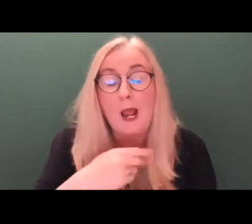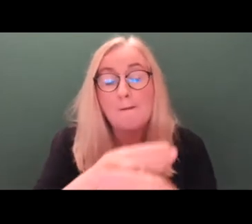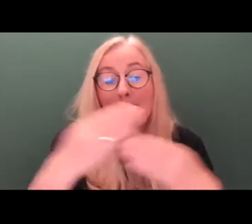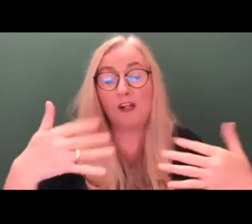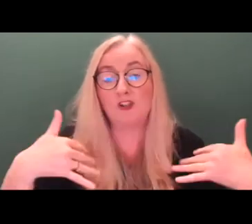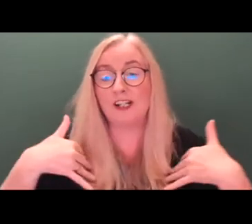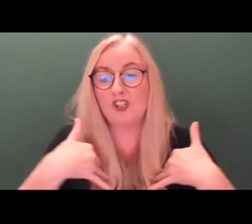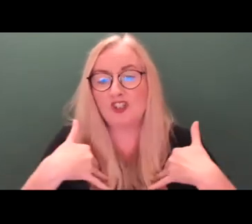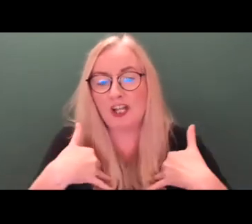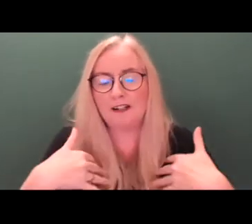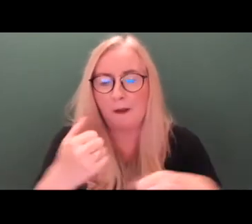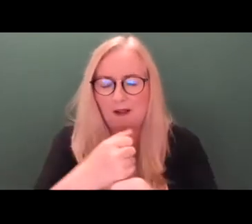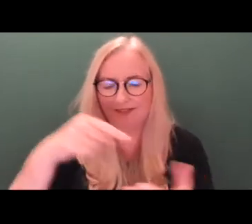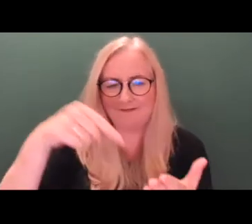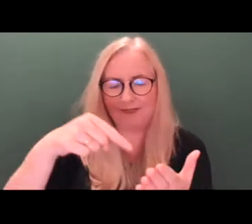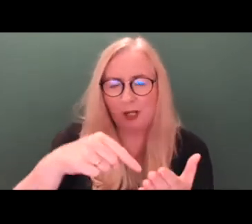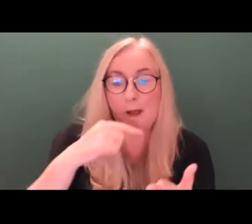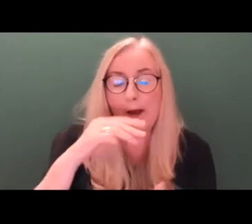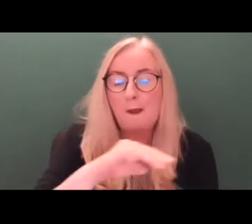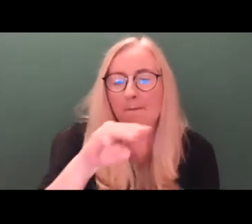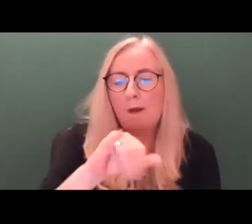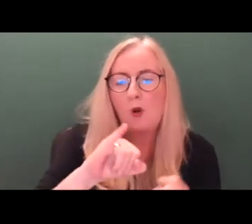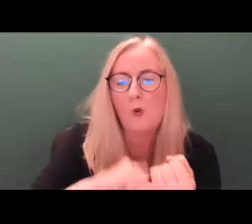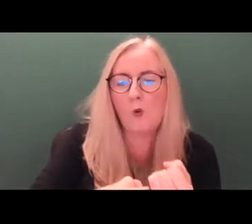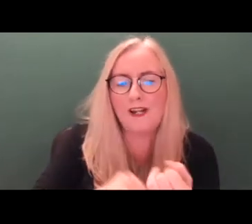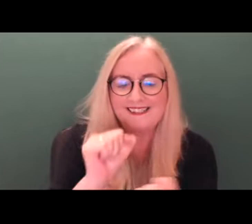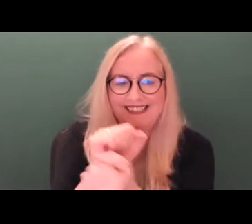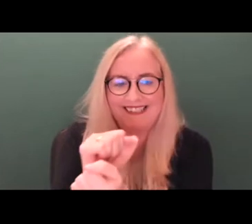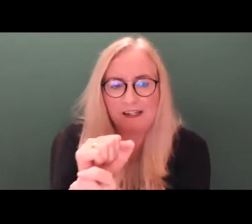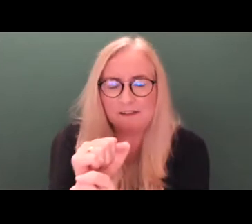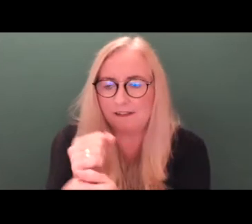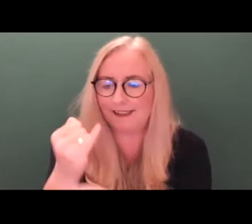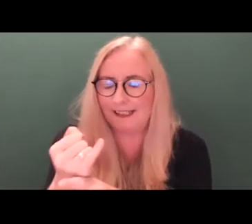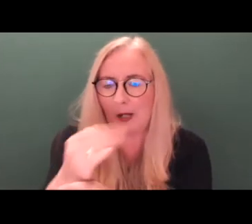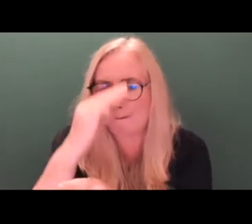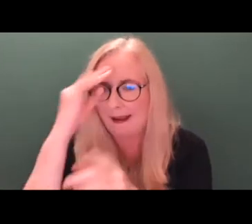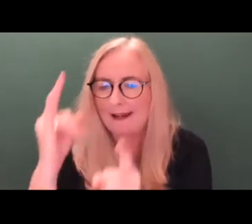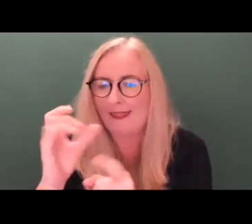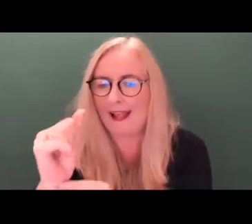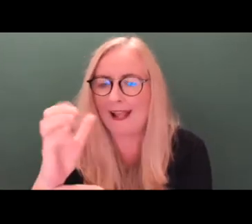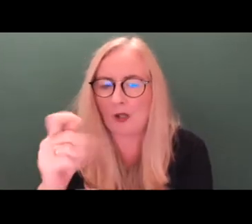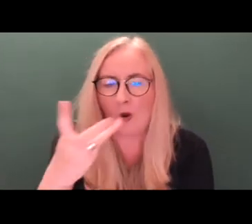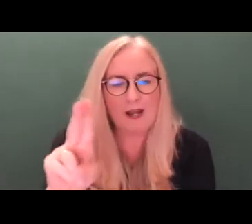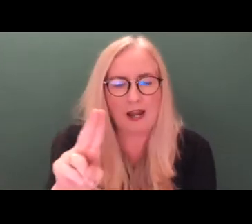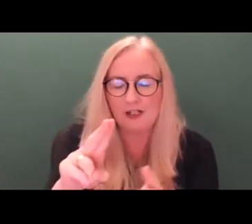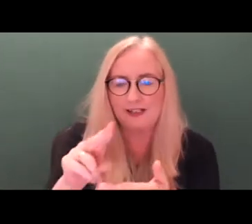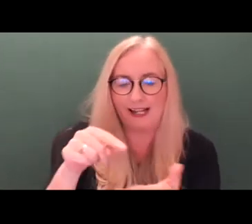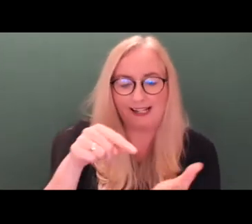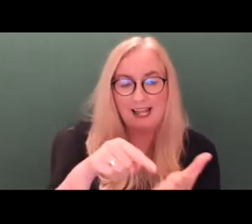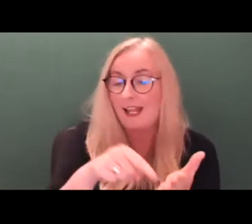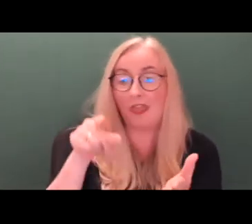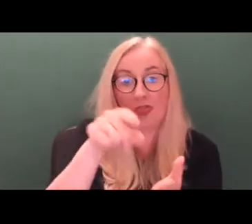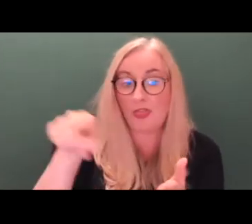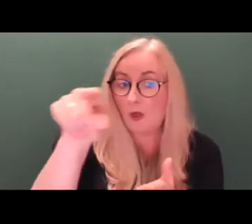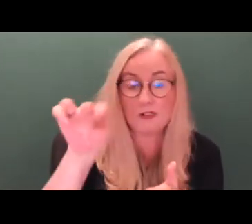is that people who are detained under the Mental Health Act, the Act will not apply to them. They will not have the opportunity